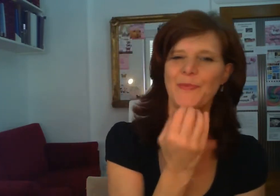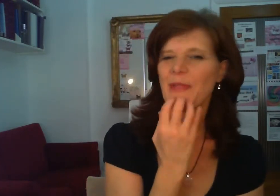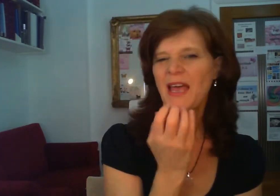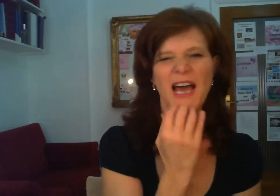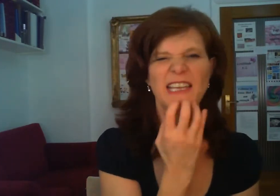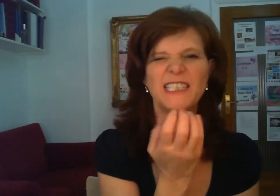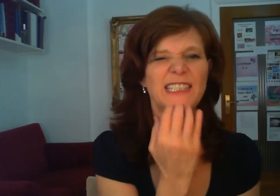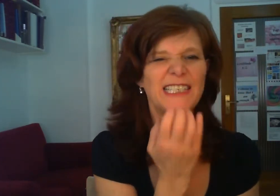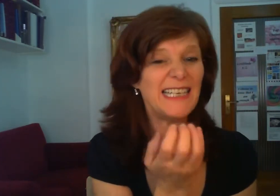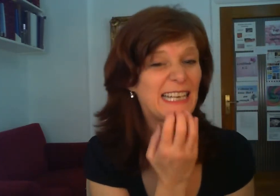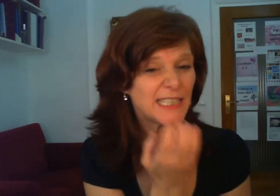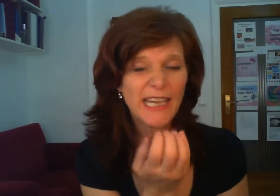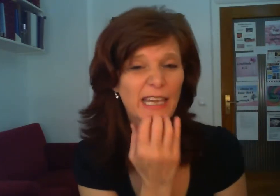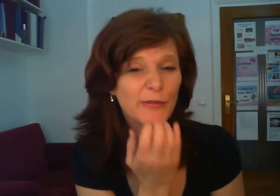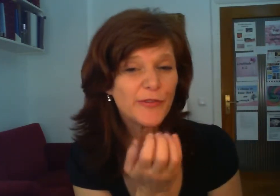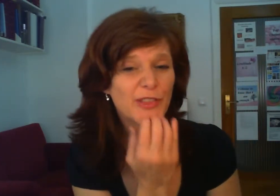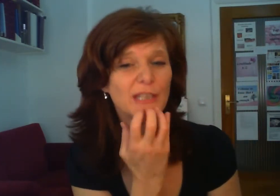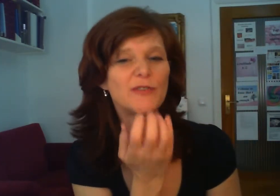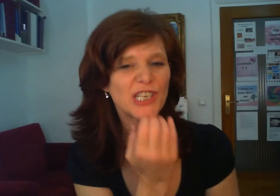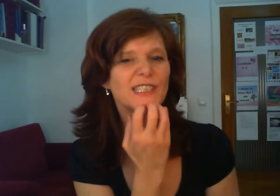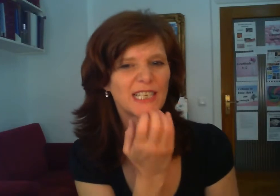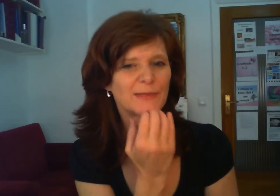i'm going to delete everything you've just done